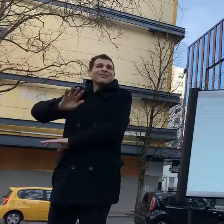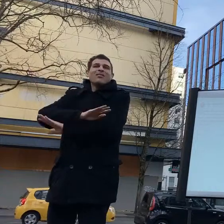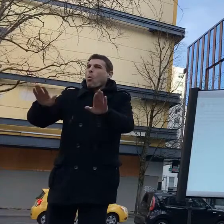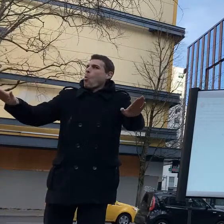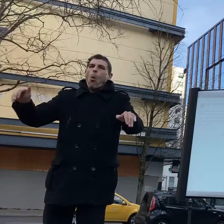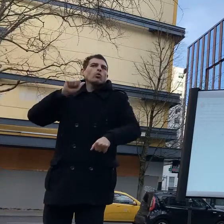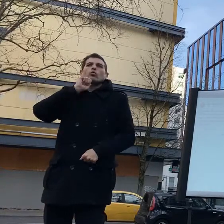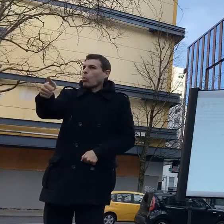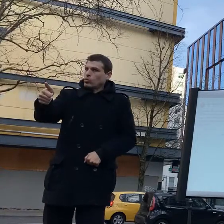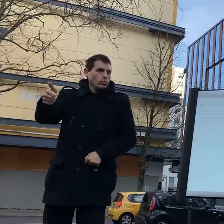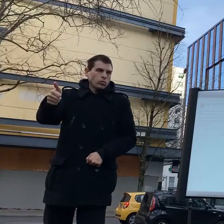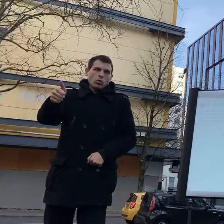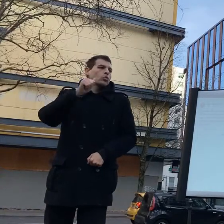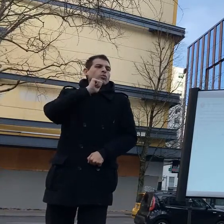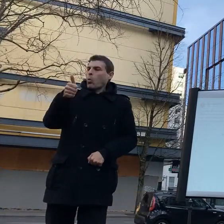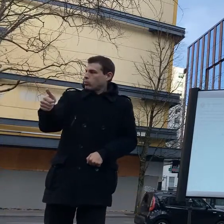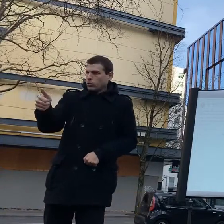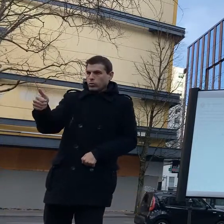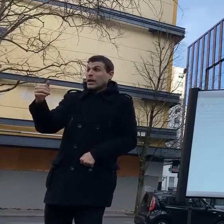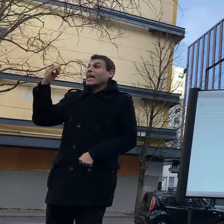possibly used